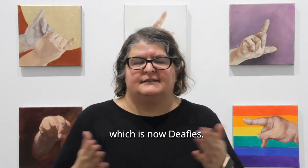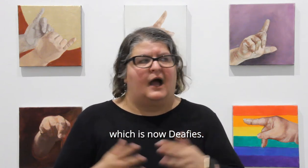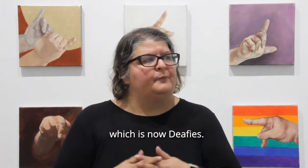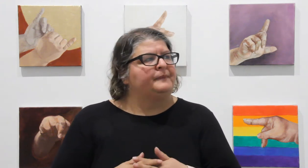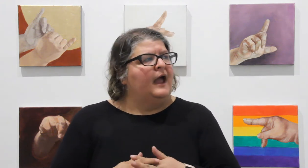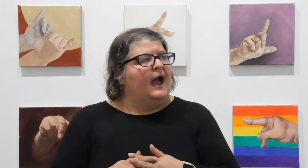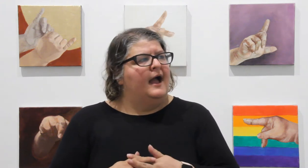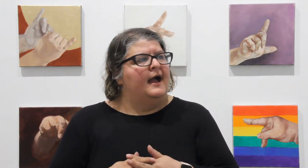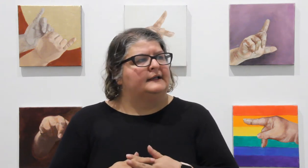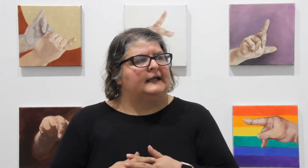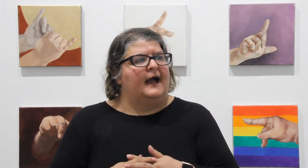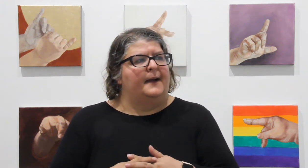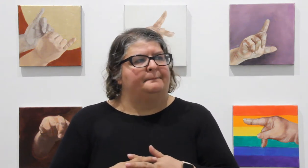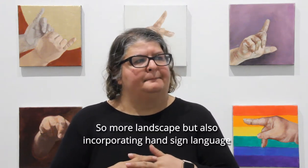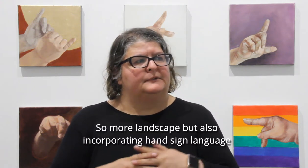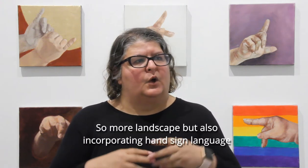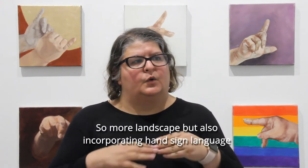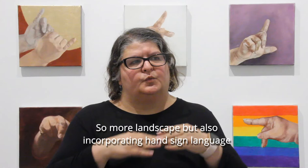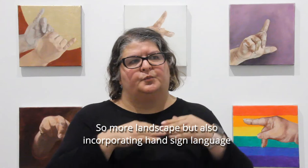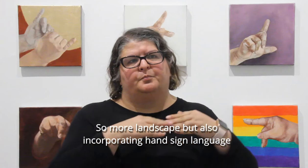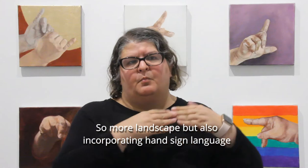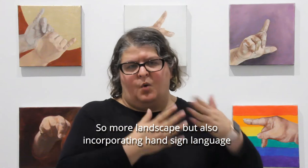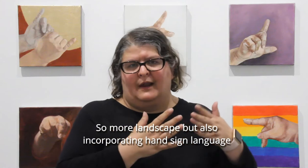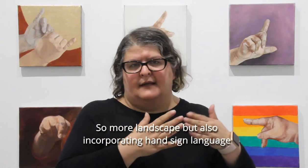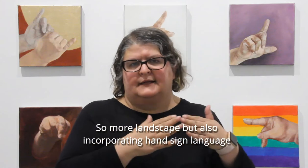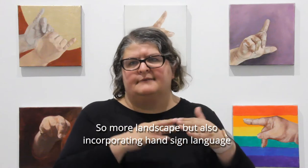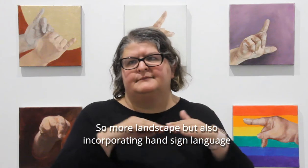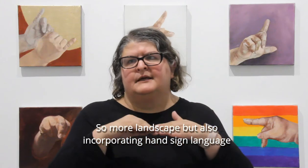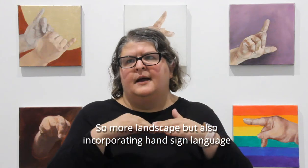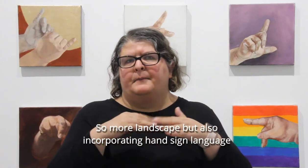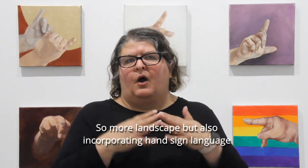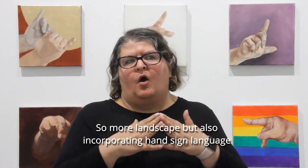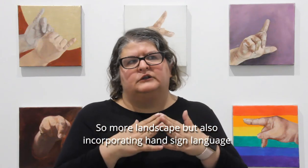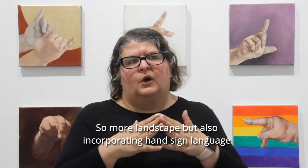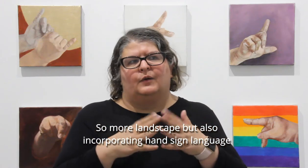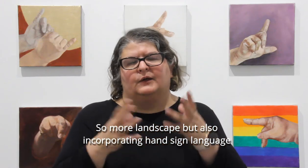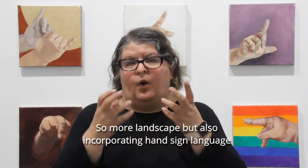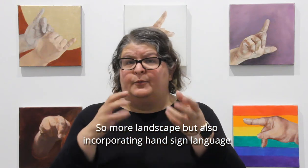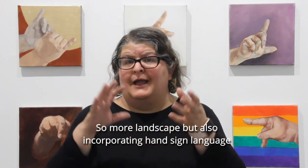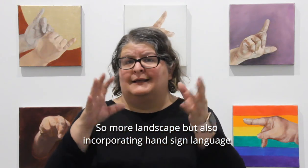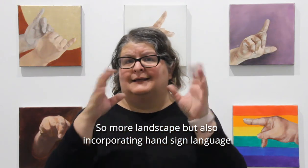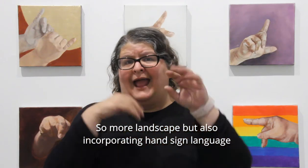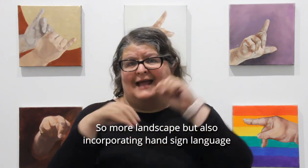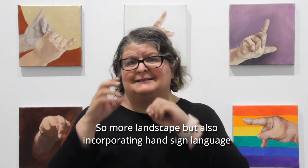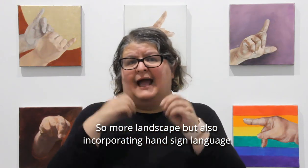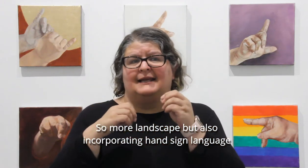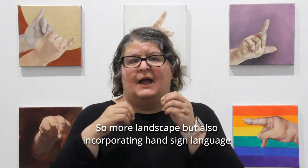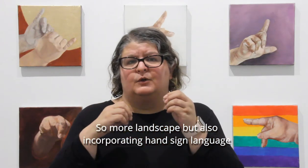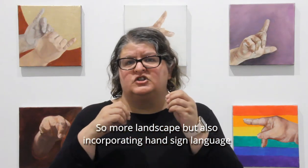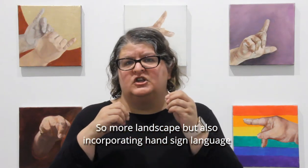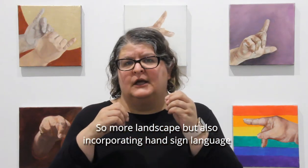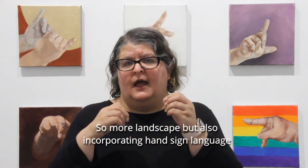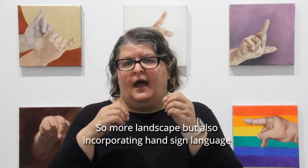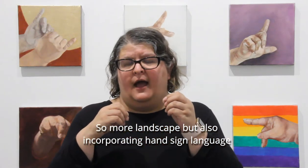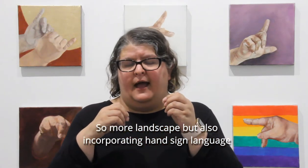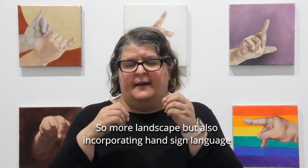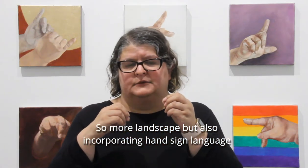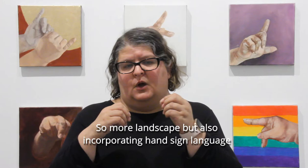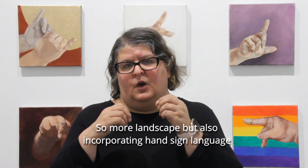now. And, um, so more like deaf, but also incorporating hearing sign language. Um, so,